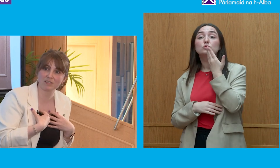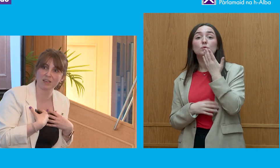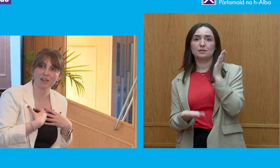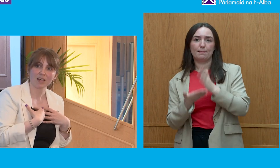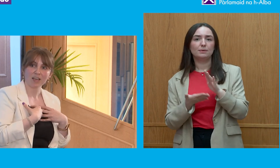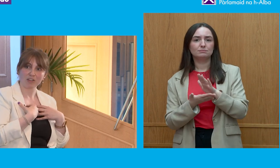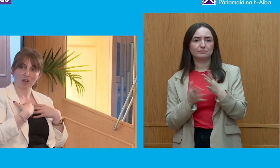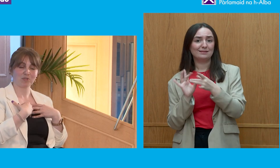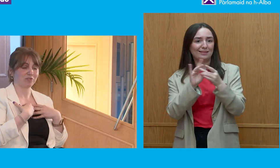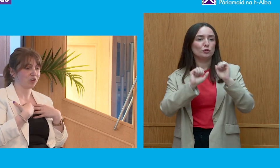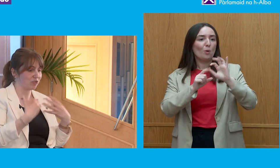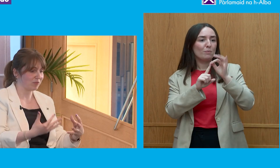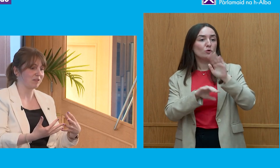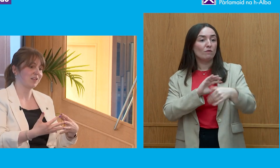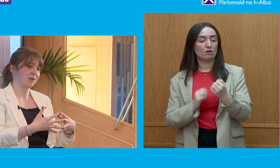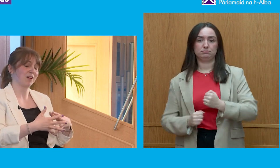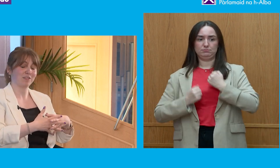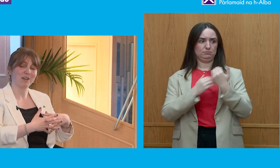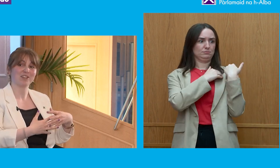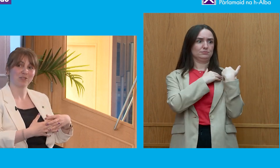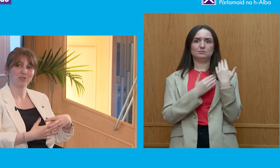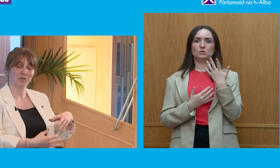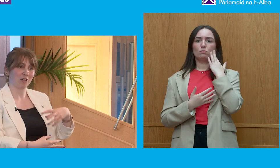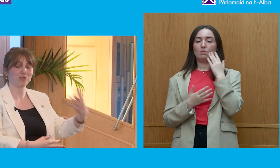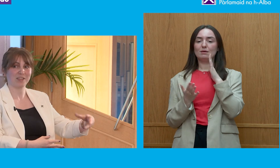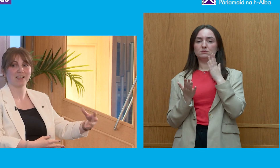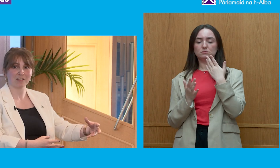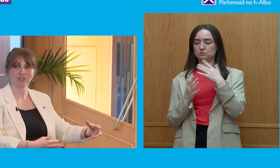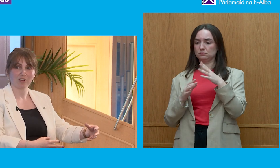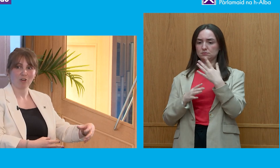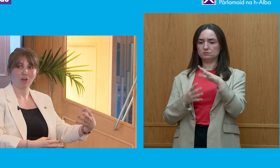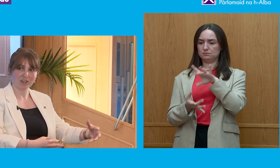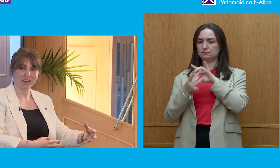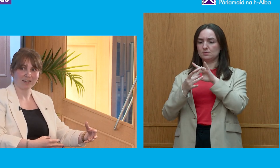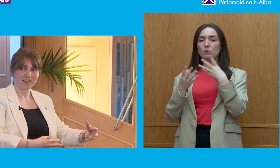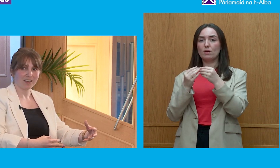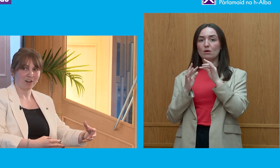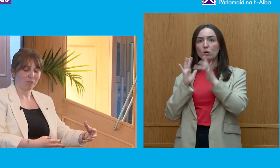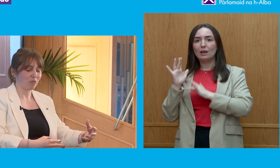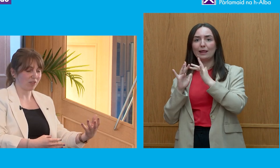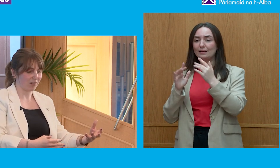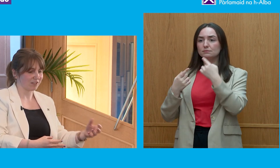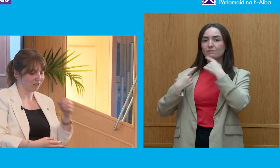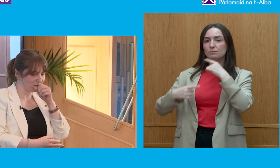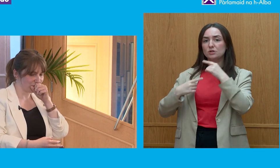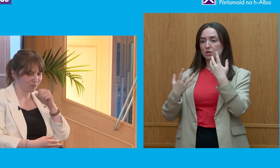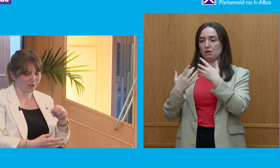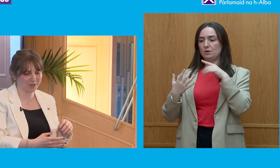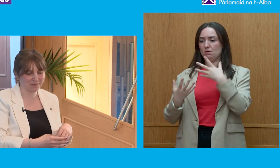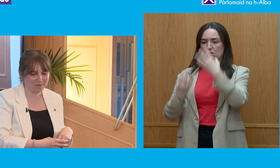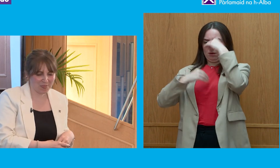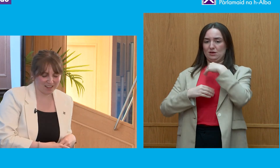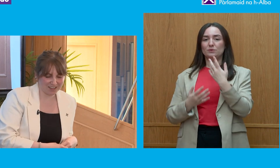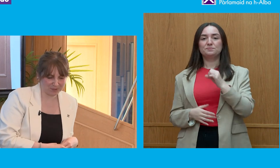responsibility in terms of consuming the media, but especially also how do we engage online with others? Oh, excuse